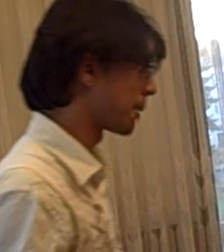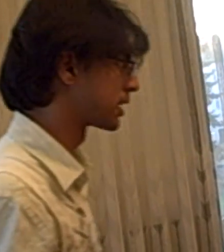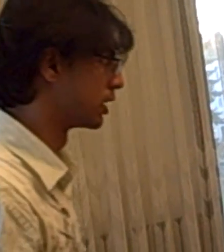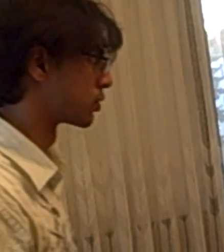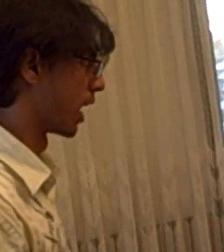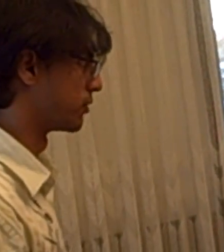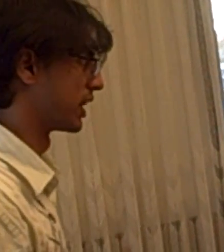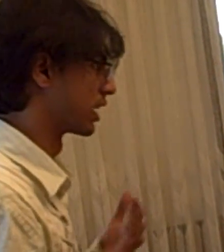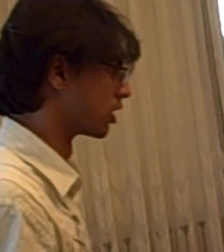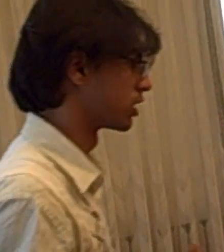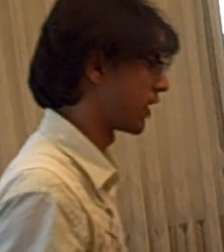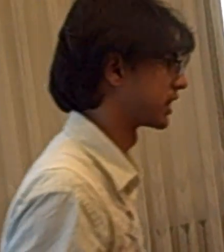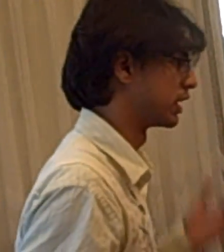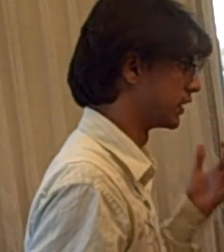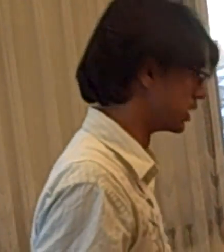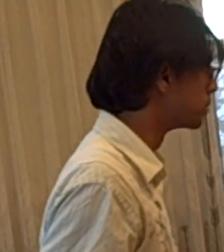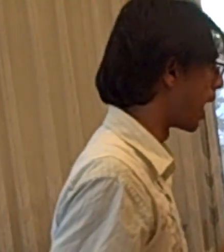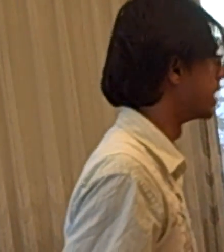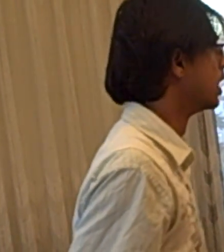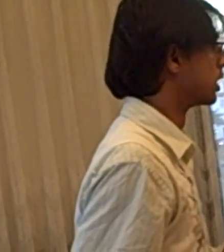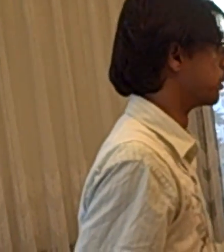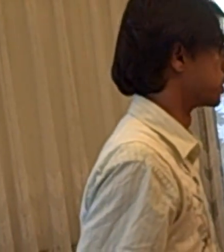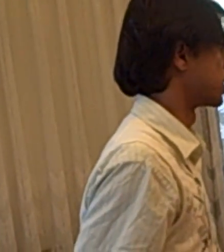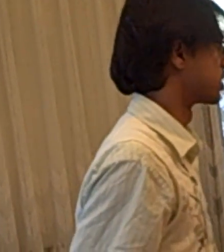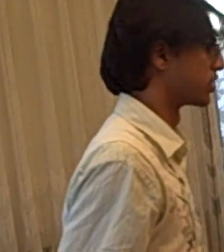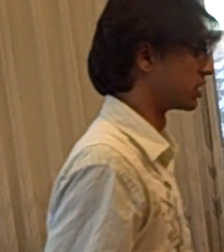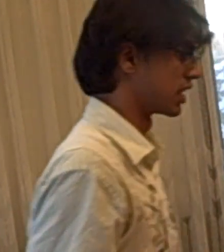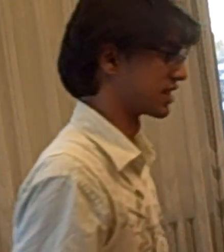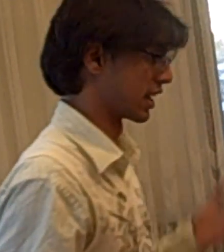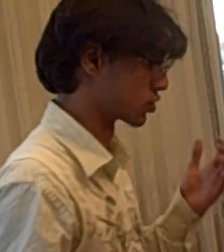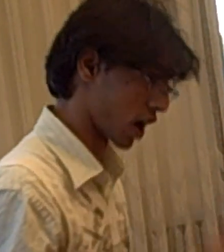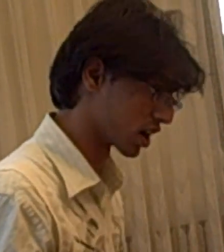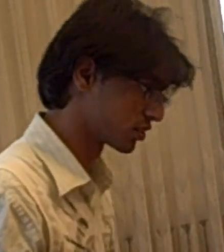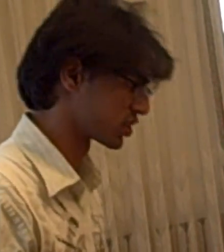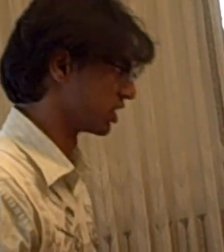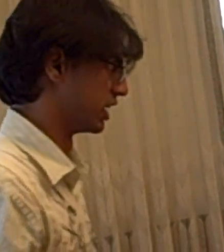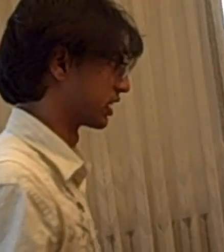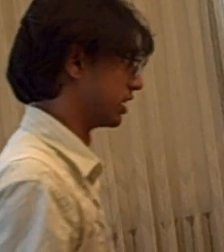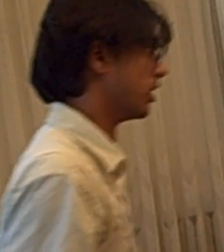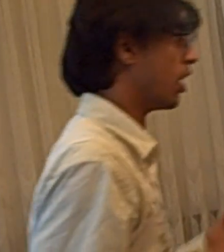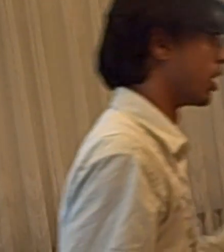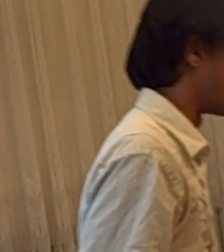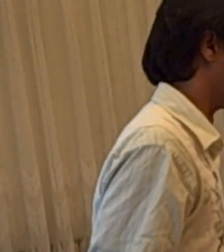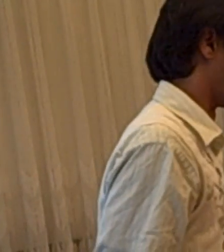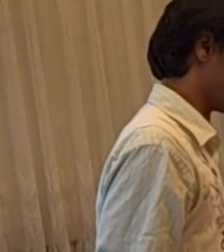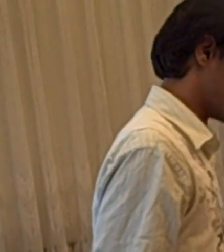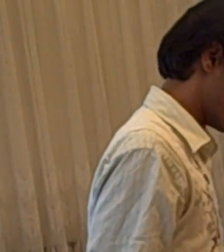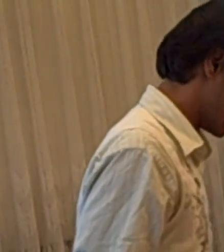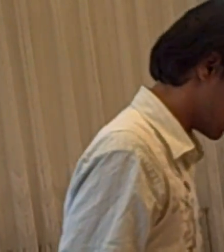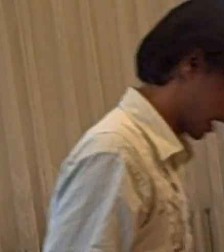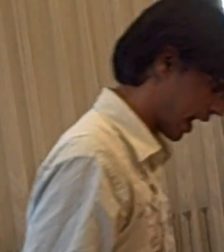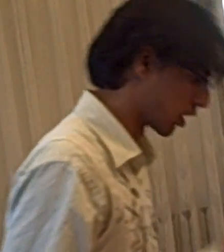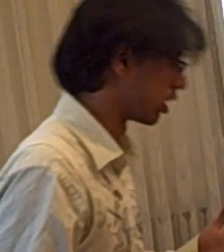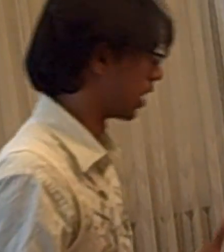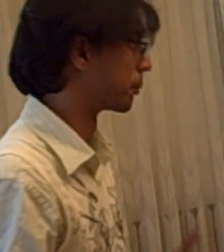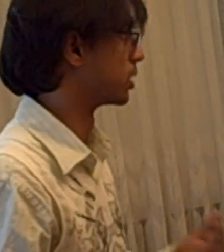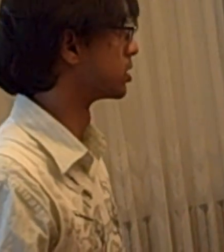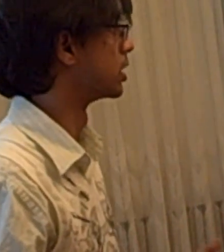absolute right, but they ignore the fact that we do buy the purchase of certain things like drugs, which are addictive, or even alcohol up to a certain